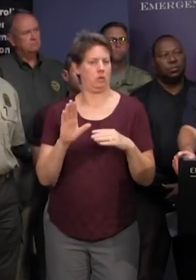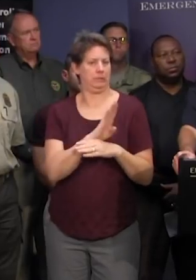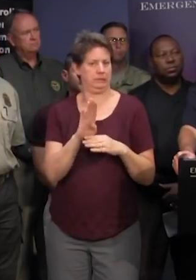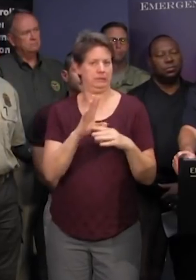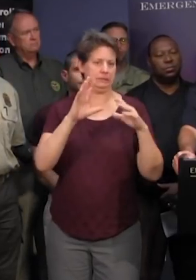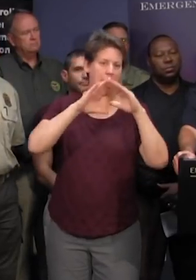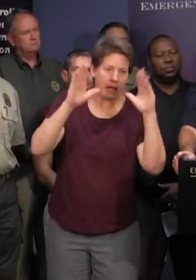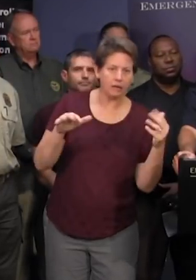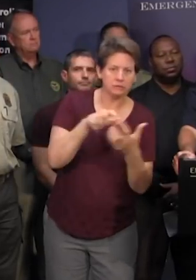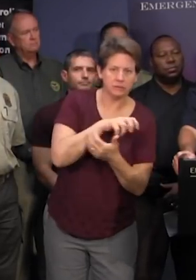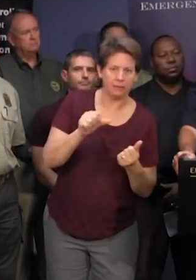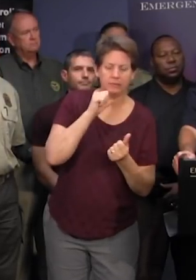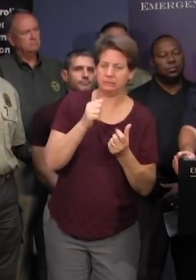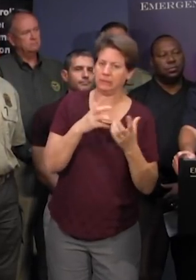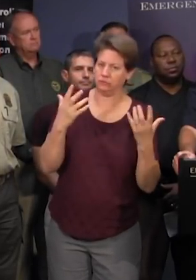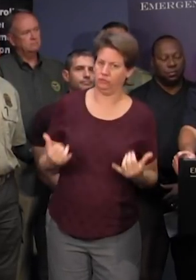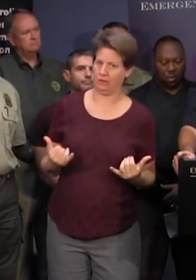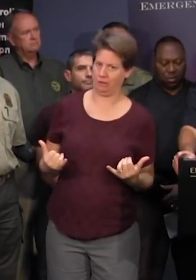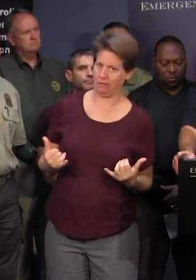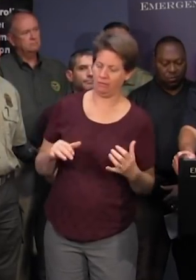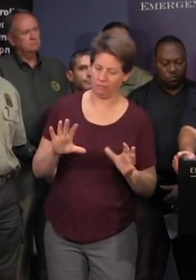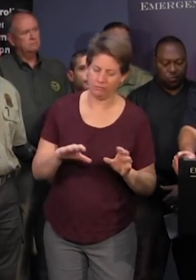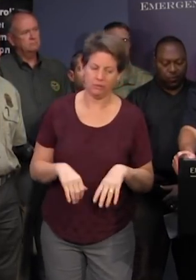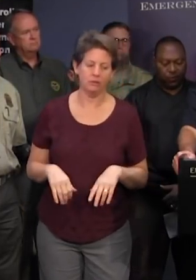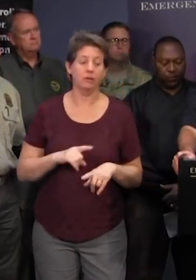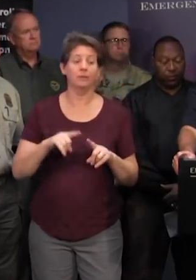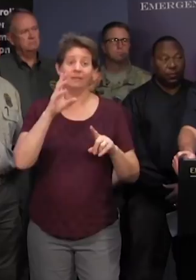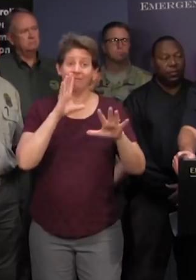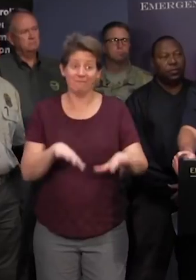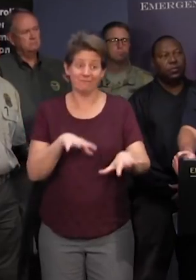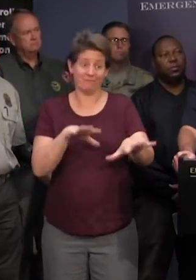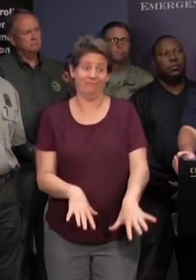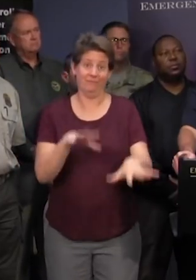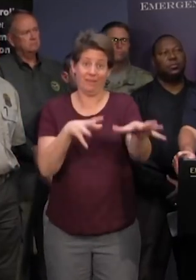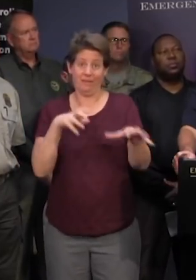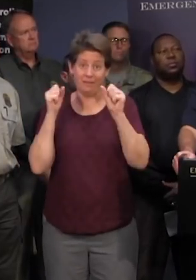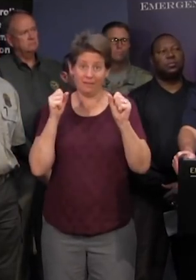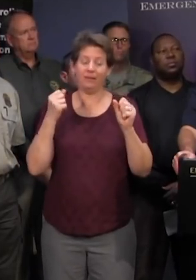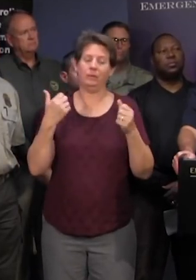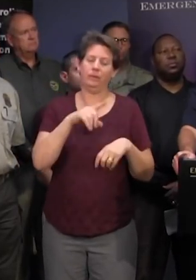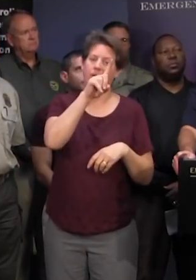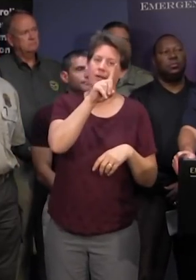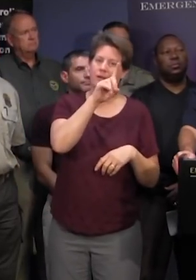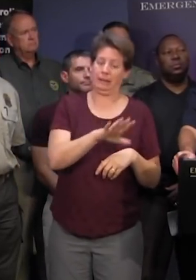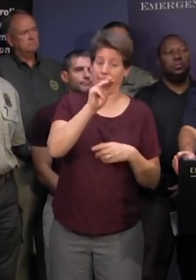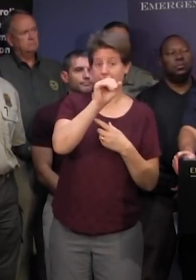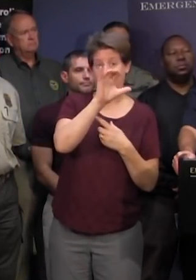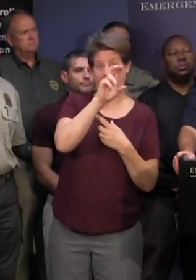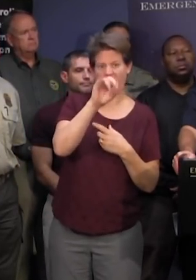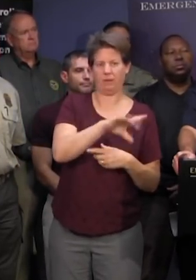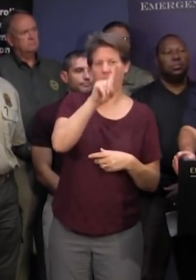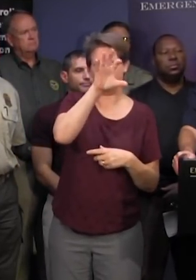evacuations that have occurred due to the localized flash flooding include marion approximately 150 people have been